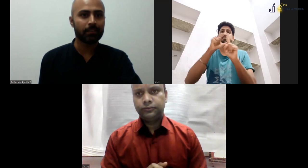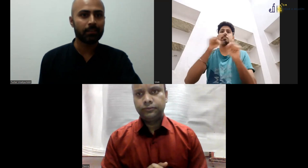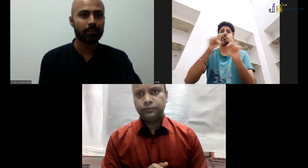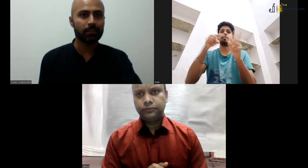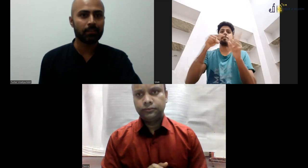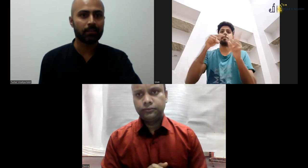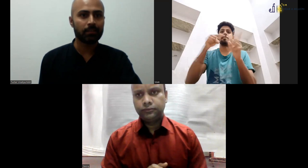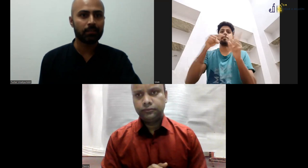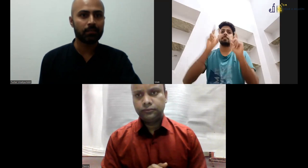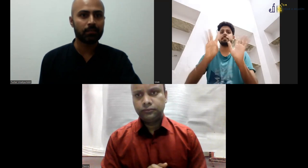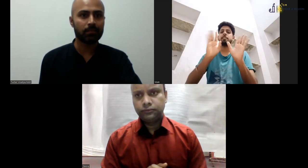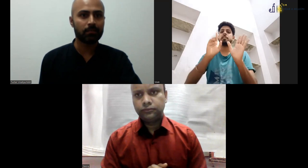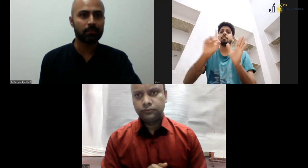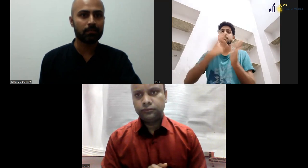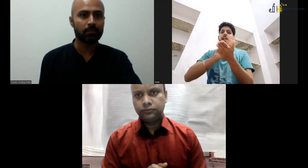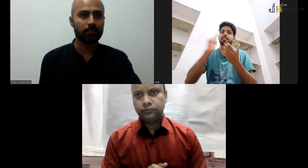one question.